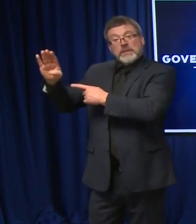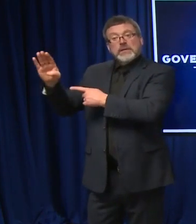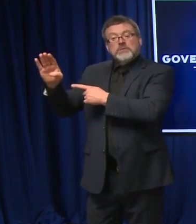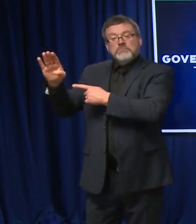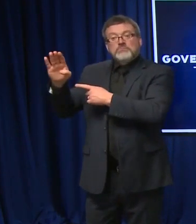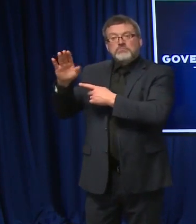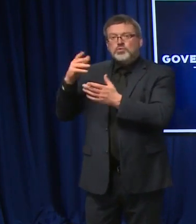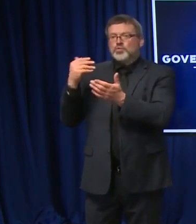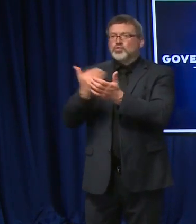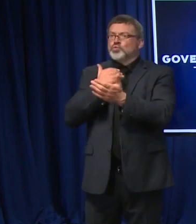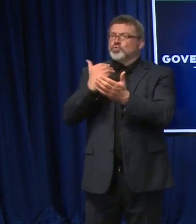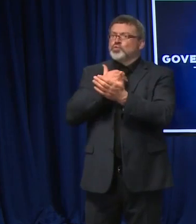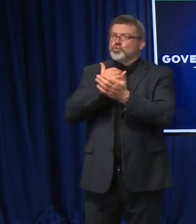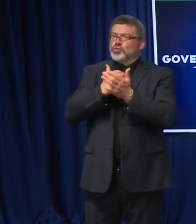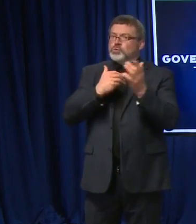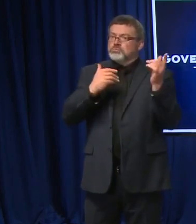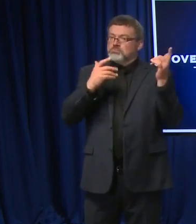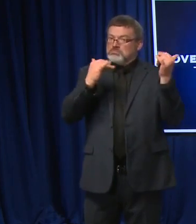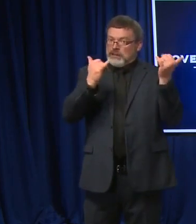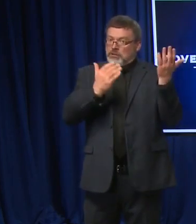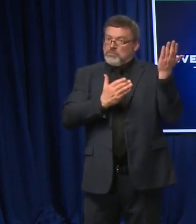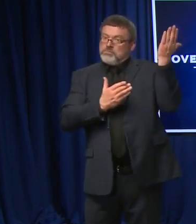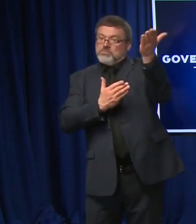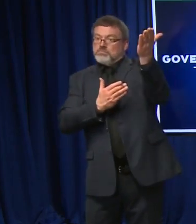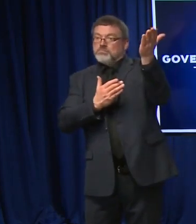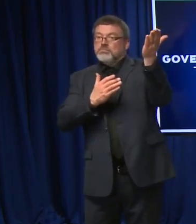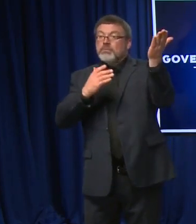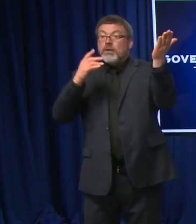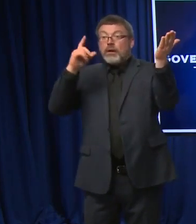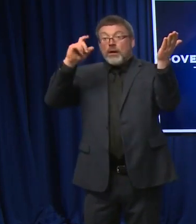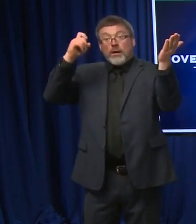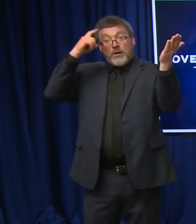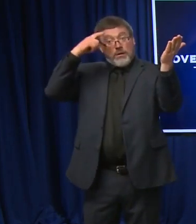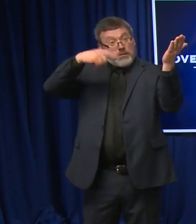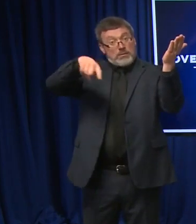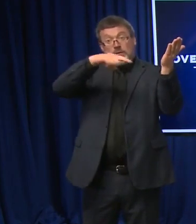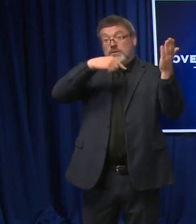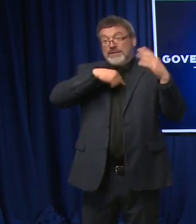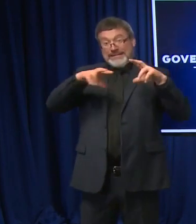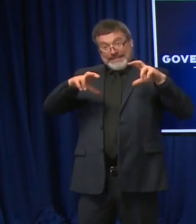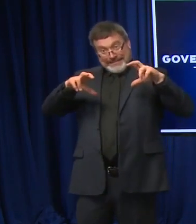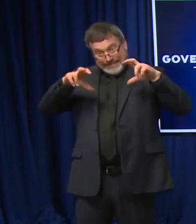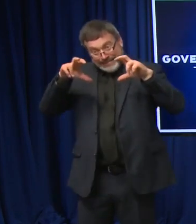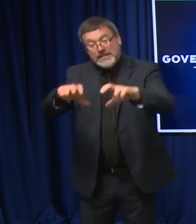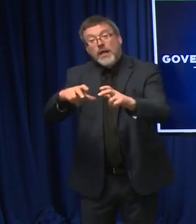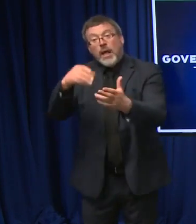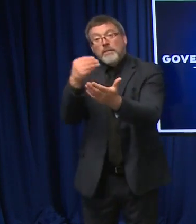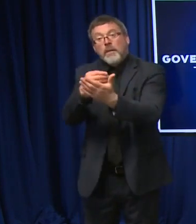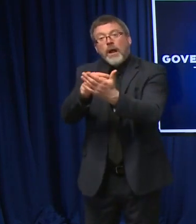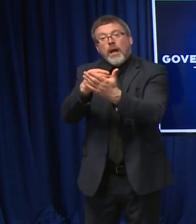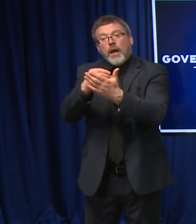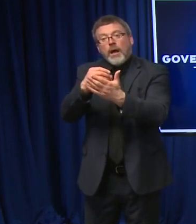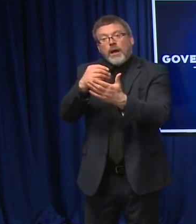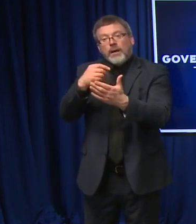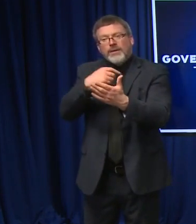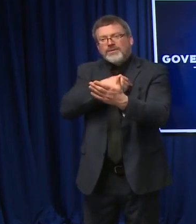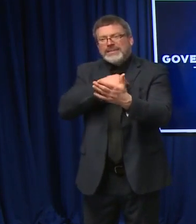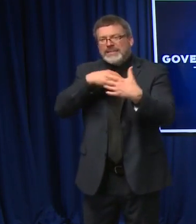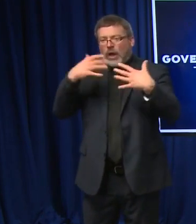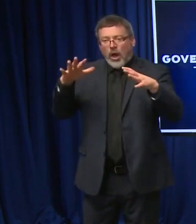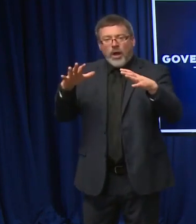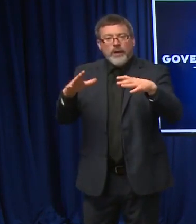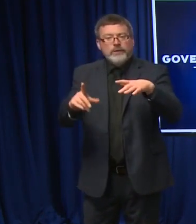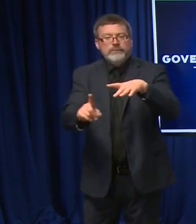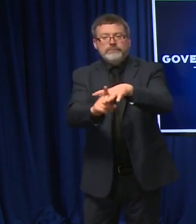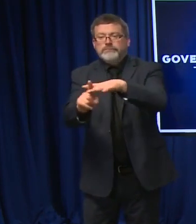and again, infrastructure is great. We all want good infrastructure, but we already have supply chain issues. We already have workforce issues. We already